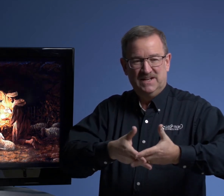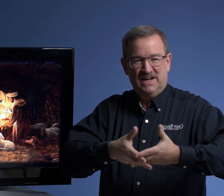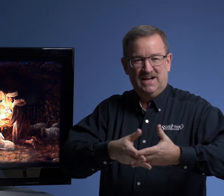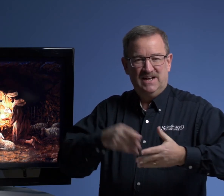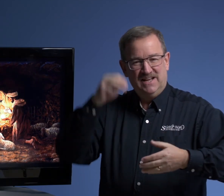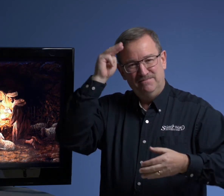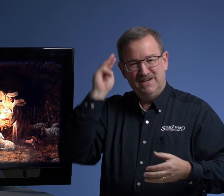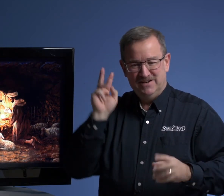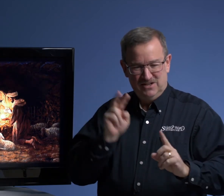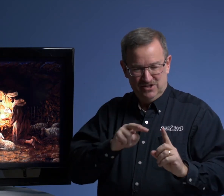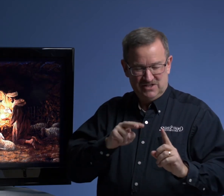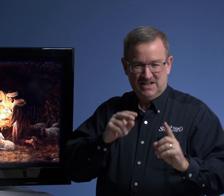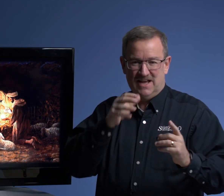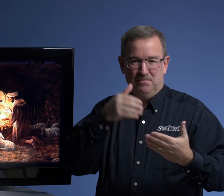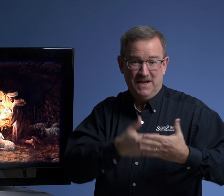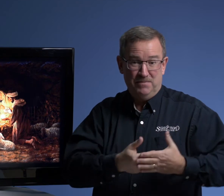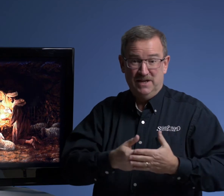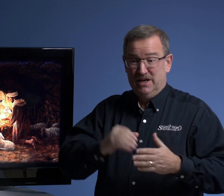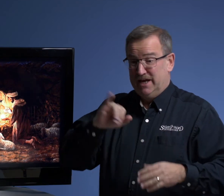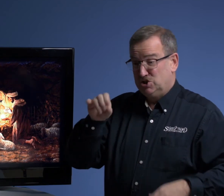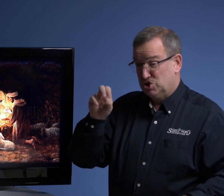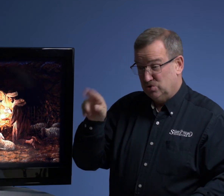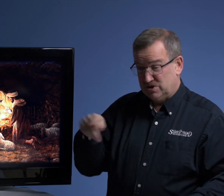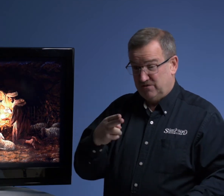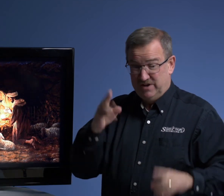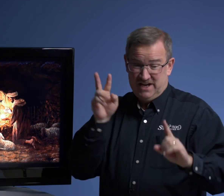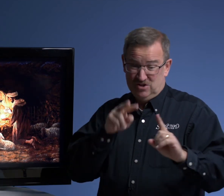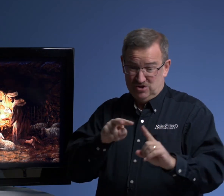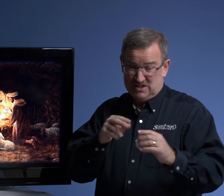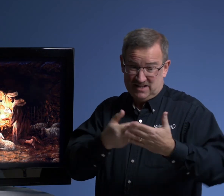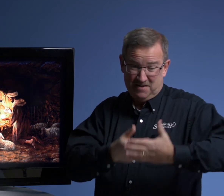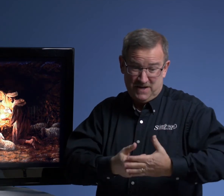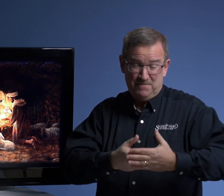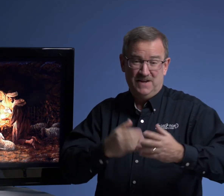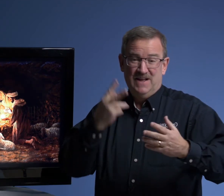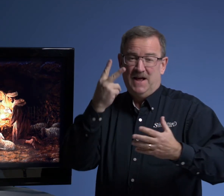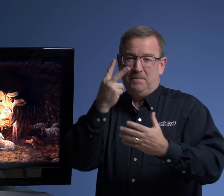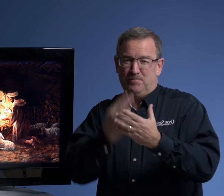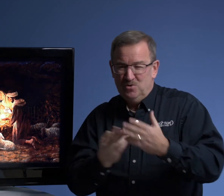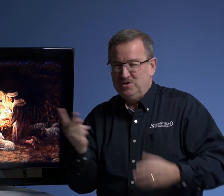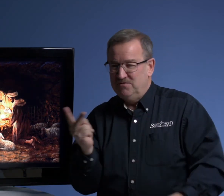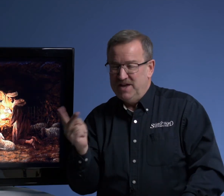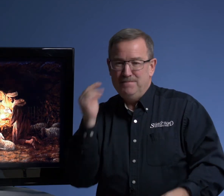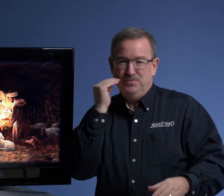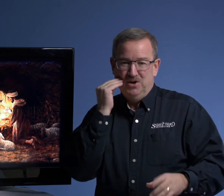And Mary looks at that baby and Joseph, he looks at that baby and both of them know